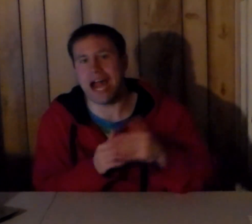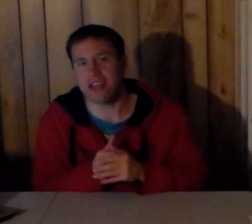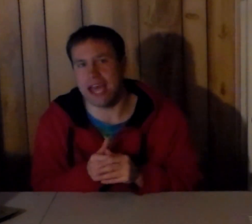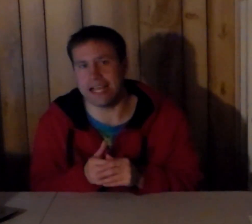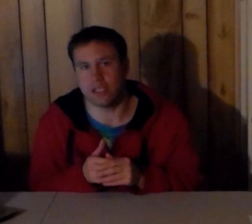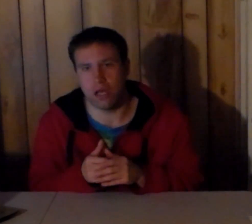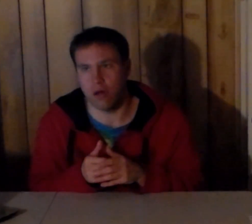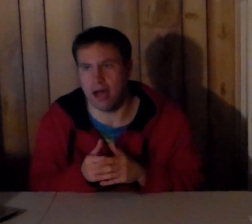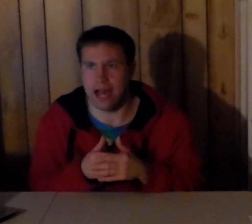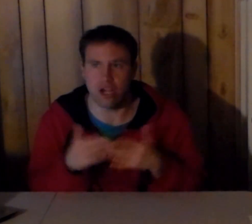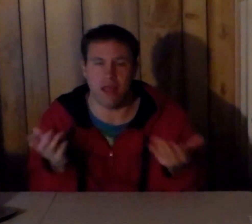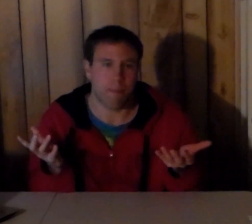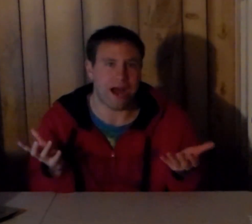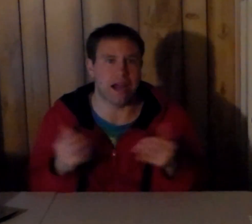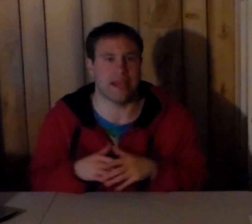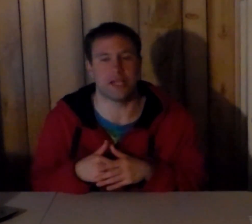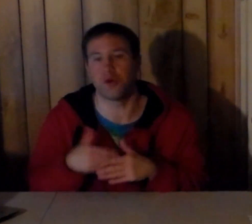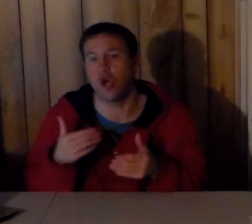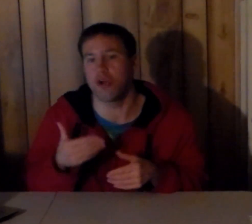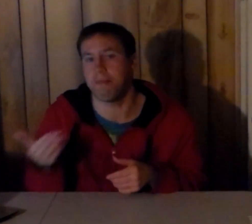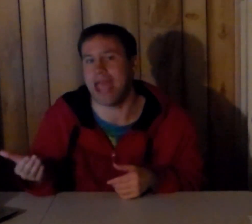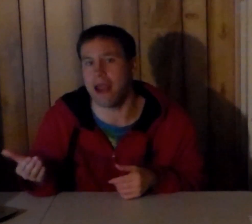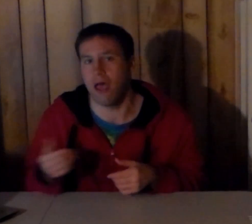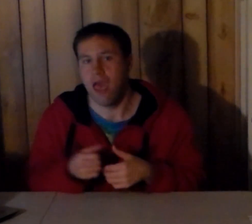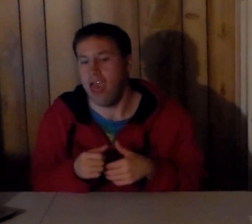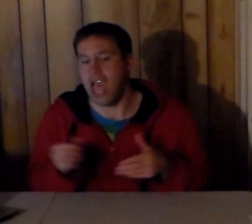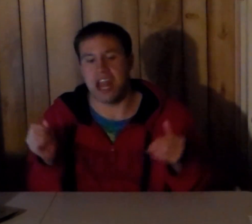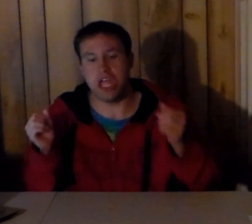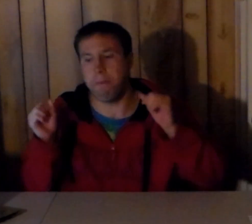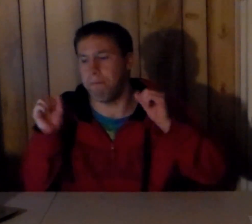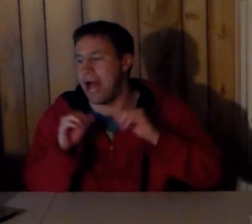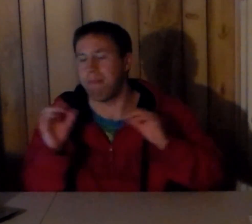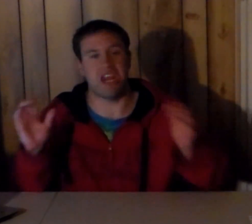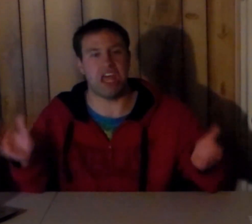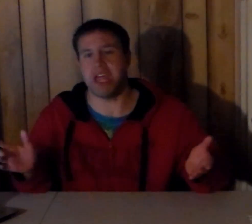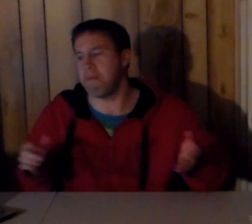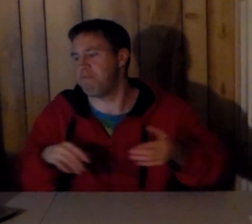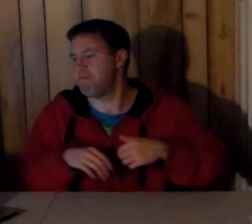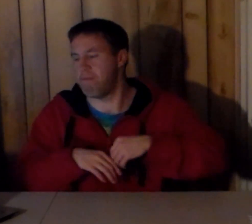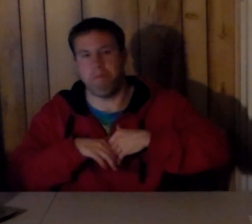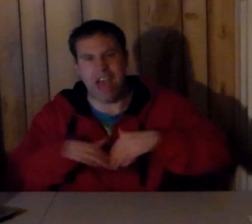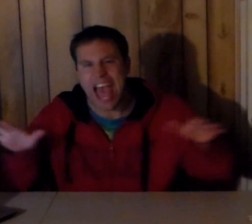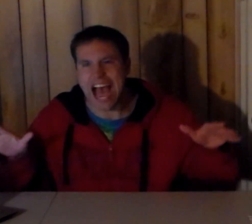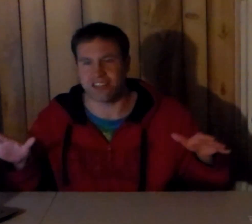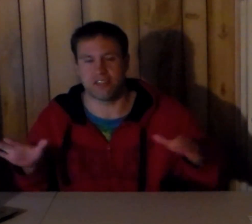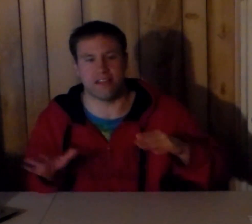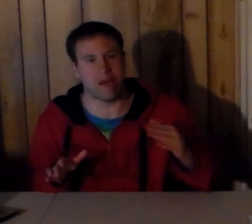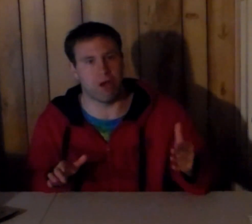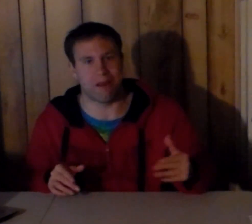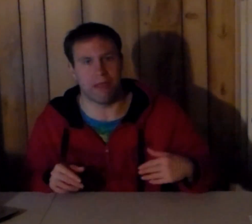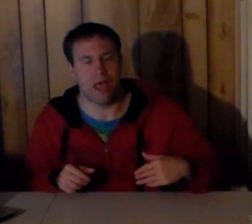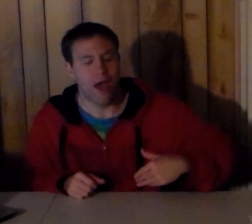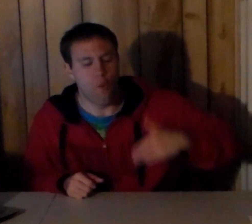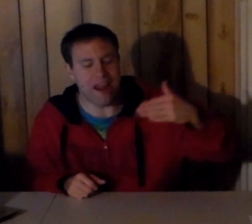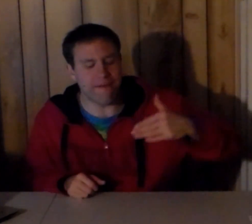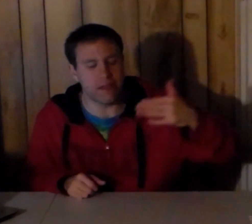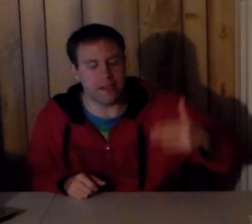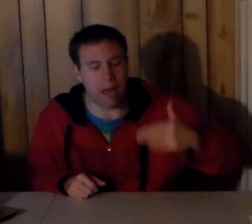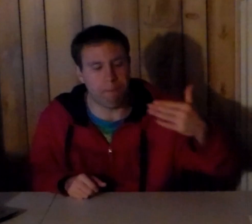podcast i call it a podcast with cold cabana and he i mean he bashed wwe with everything that